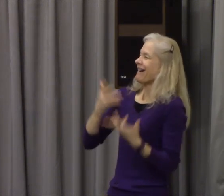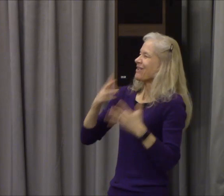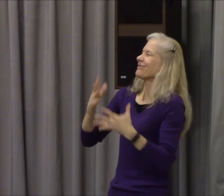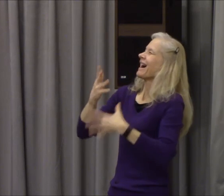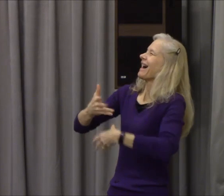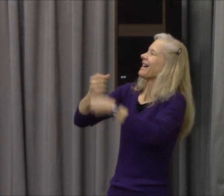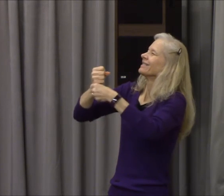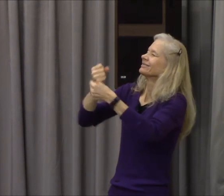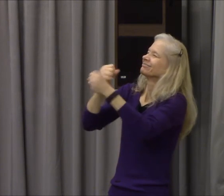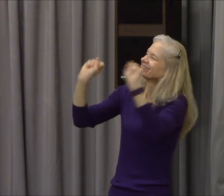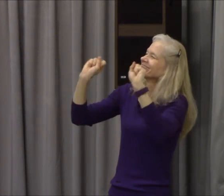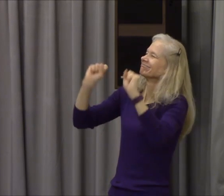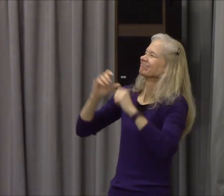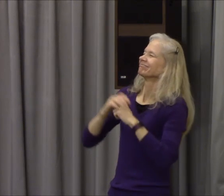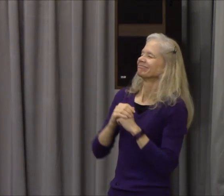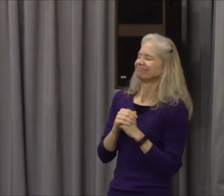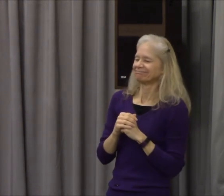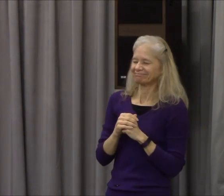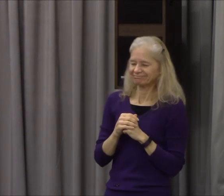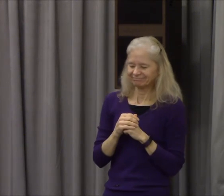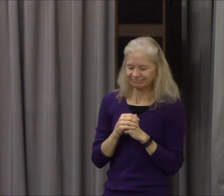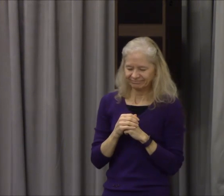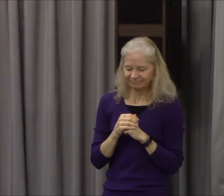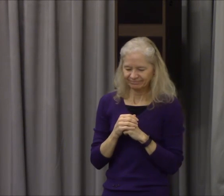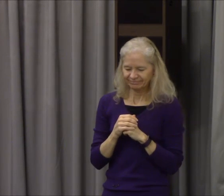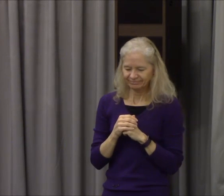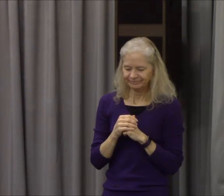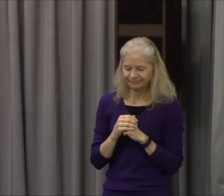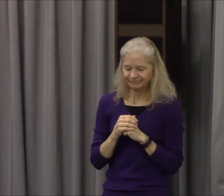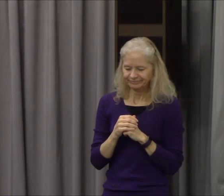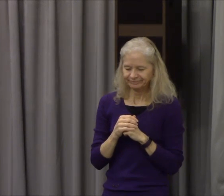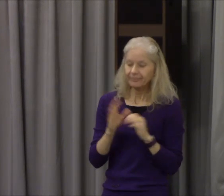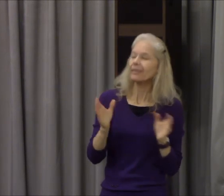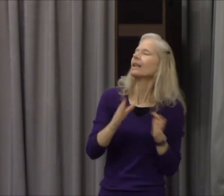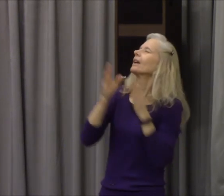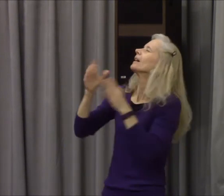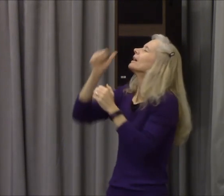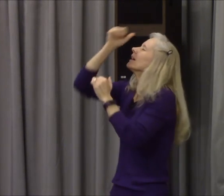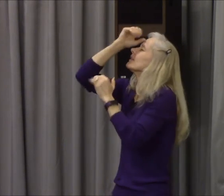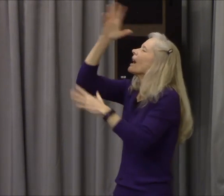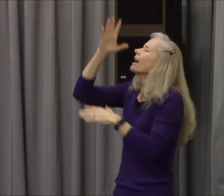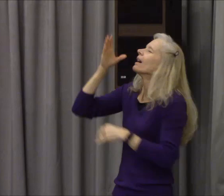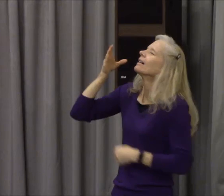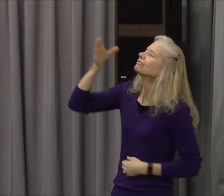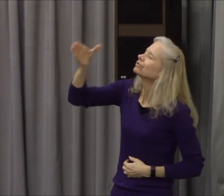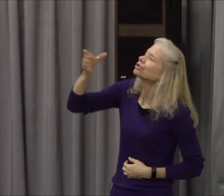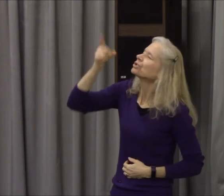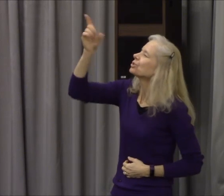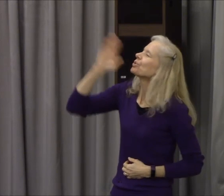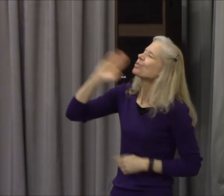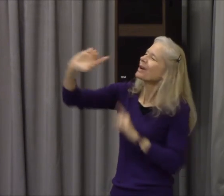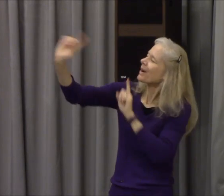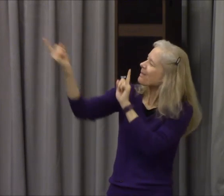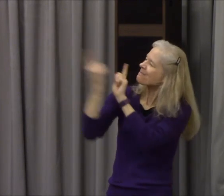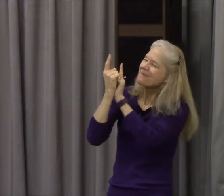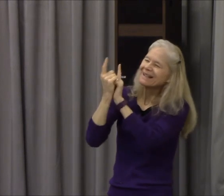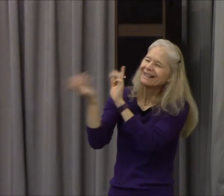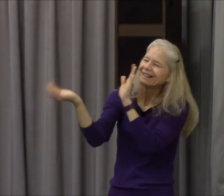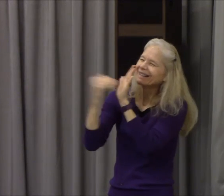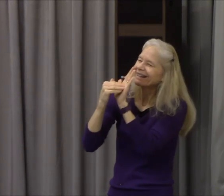you're going to meet with us in the way we read you're going to show us yourself in yet another great way Paul would read Paul said behold I show you a